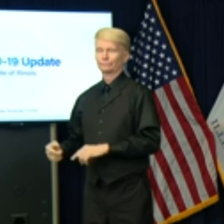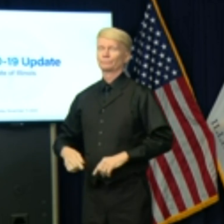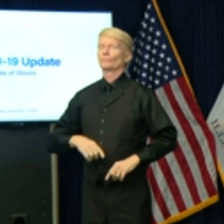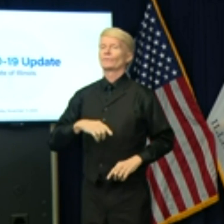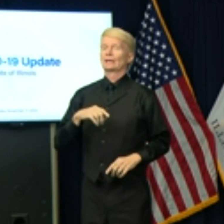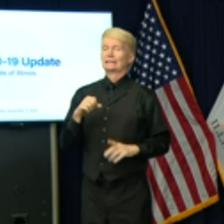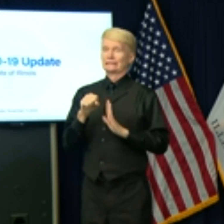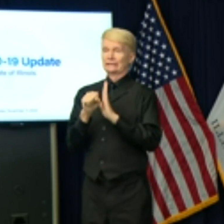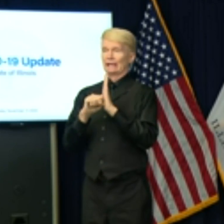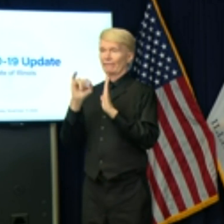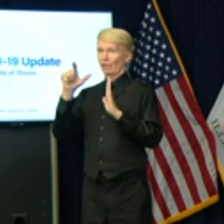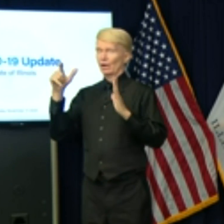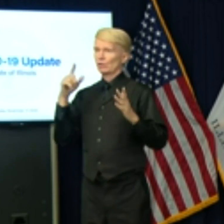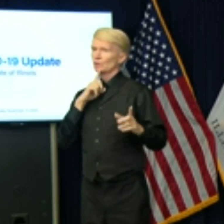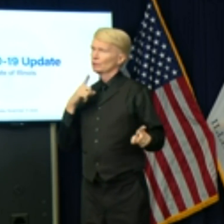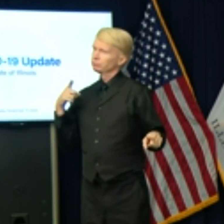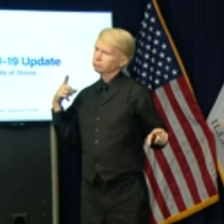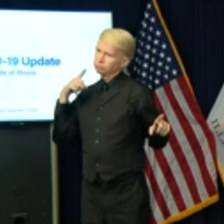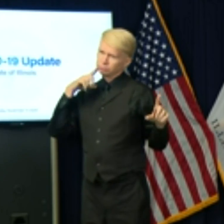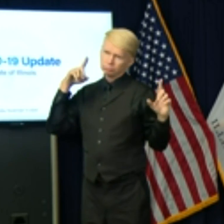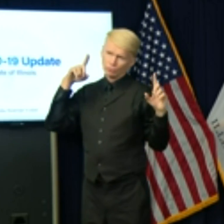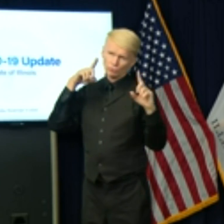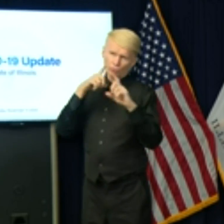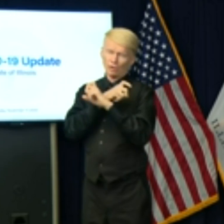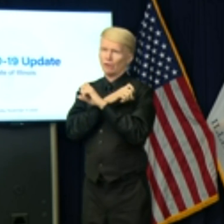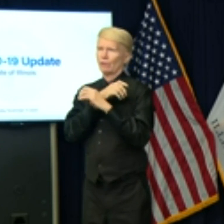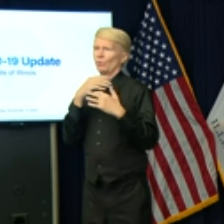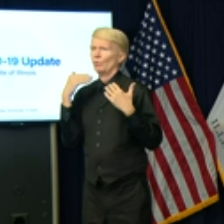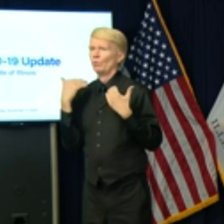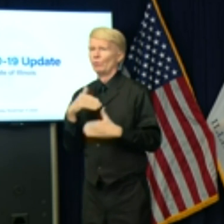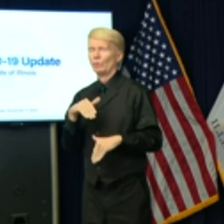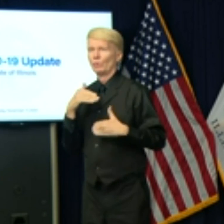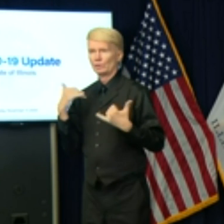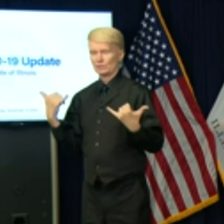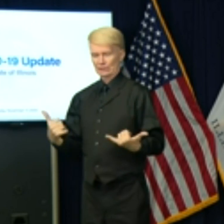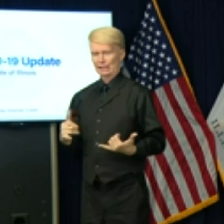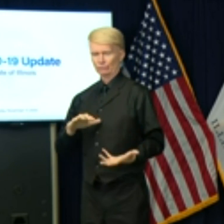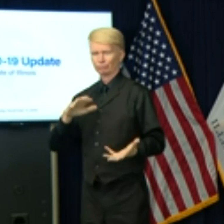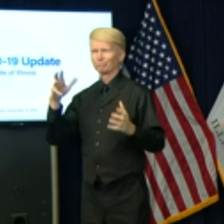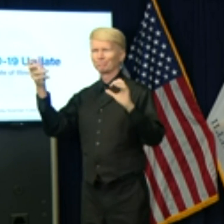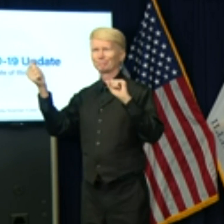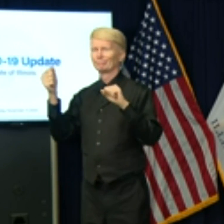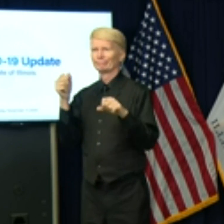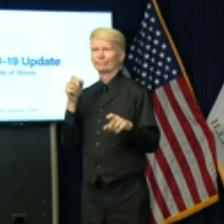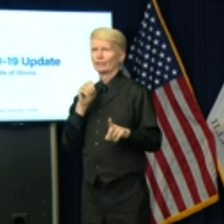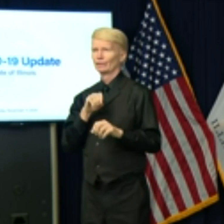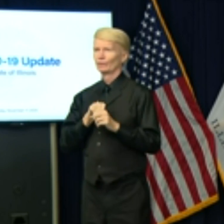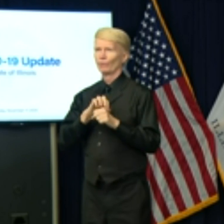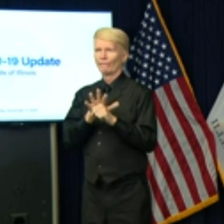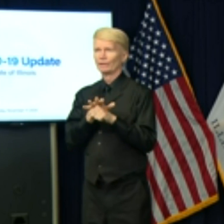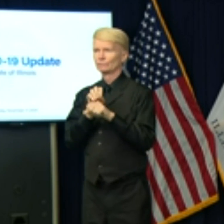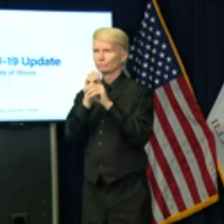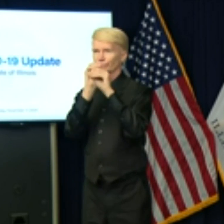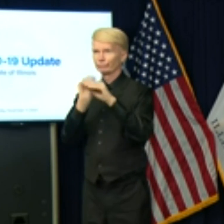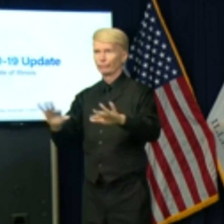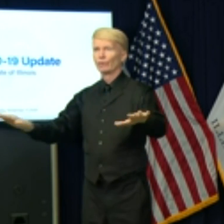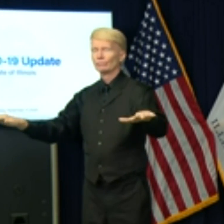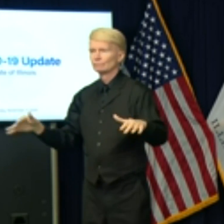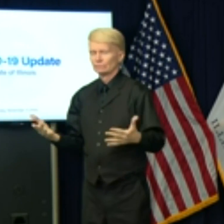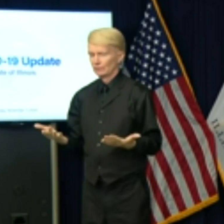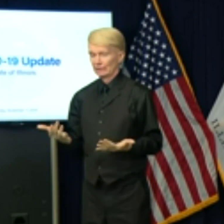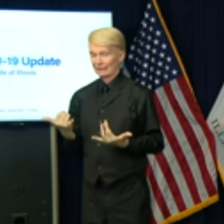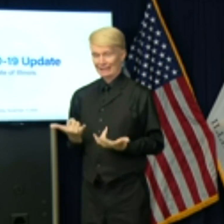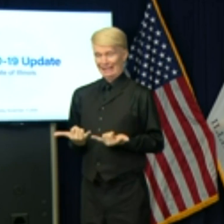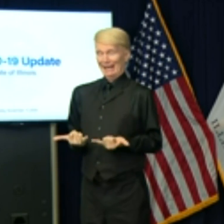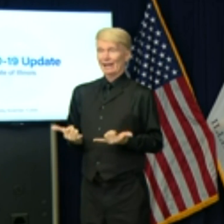comes to the COVID pandemic. And as leader, I believe that the situation is simply too grave for me to be